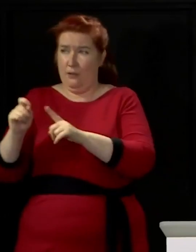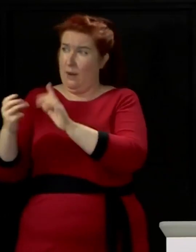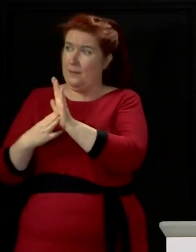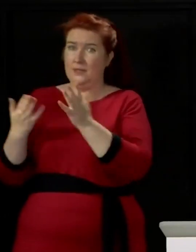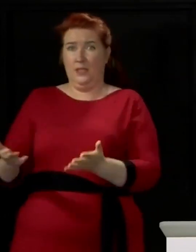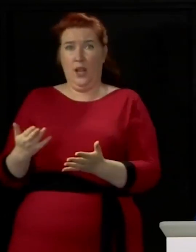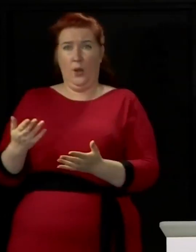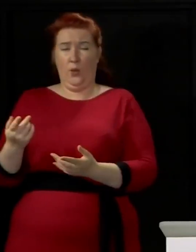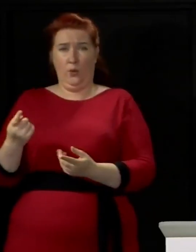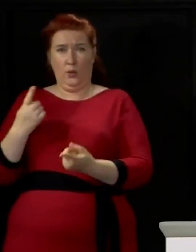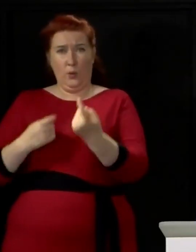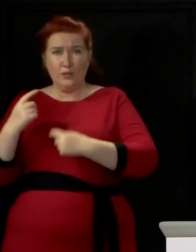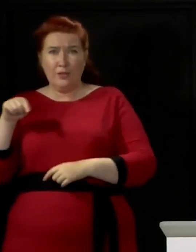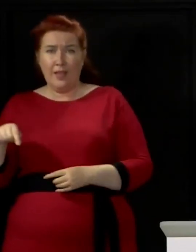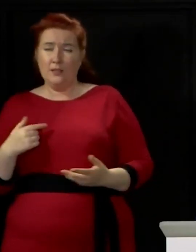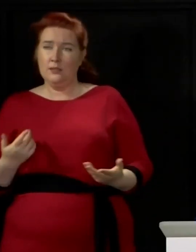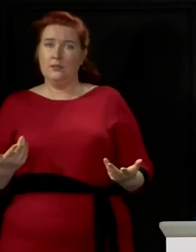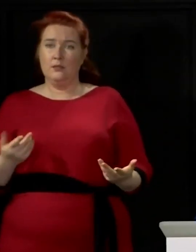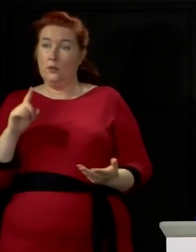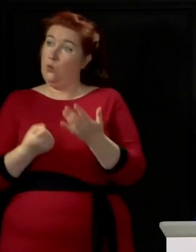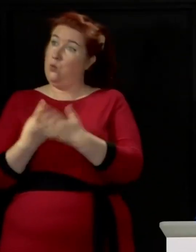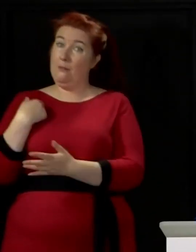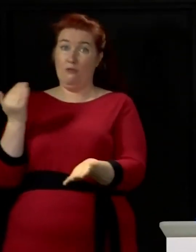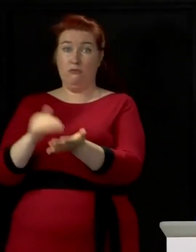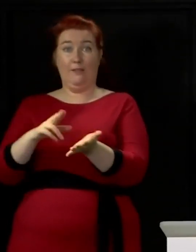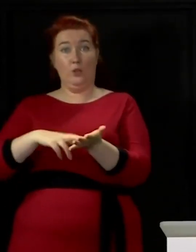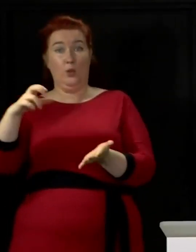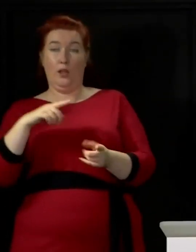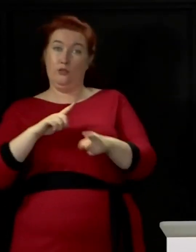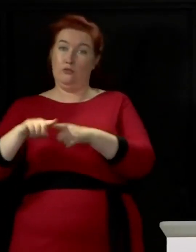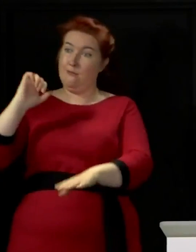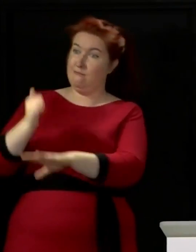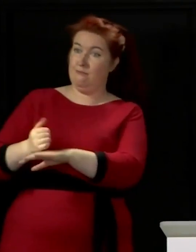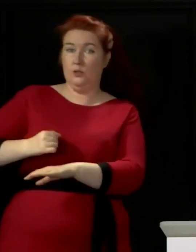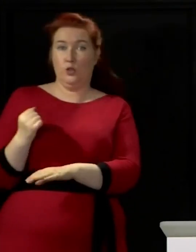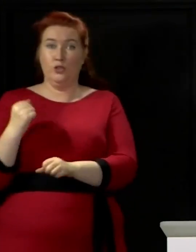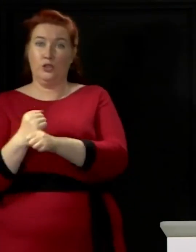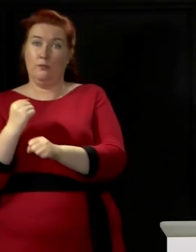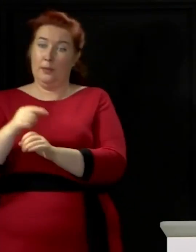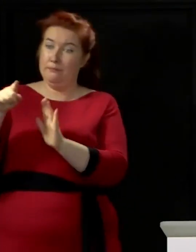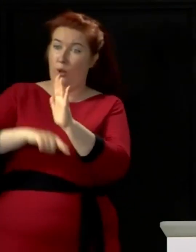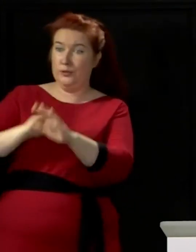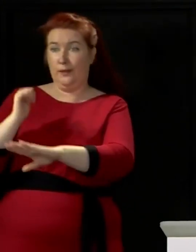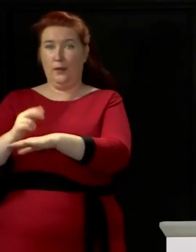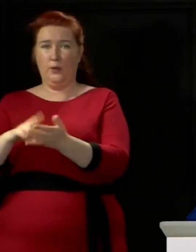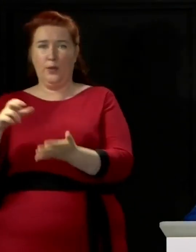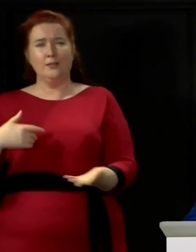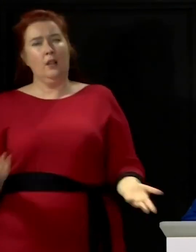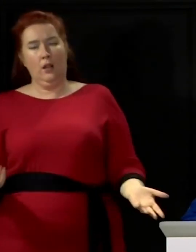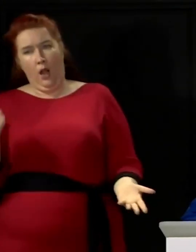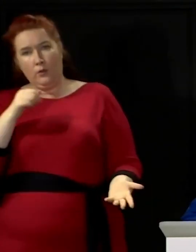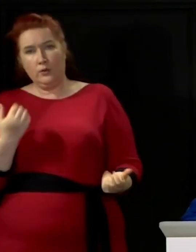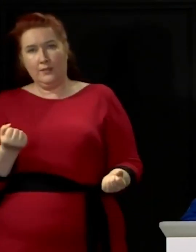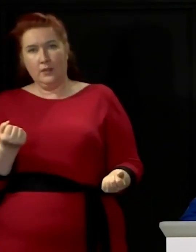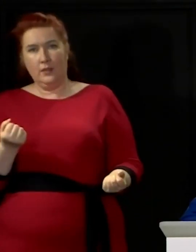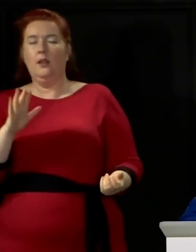now, I'm not sure what he would say if I pitched up in Newcastle and started to try to implement Scottish government policies in Newcastle. And